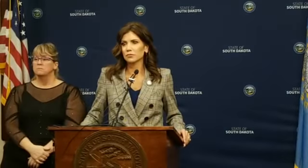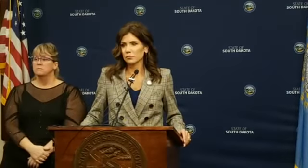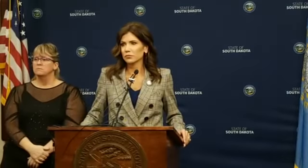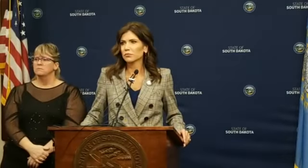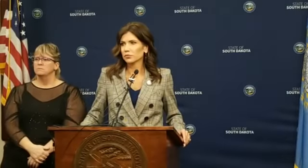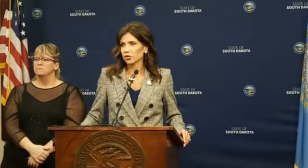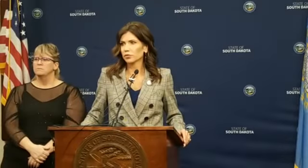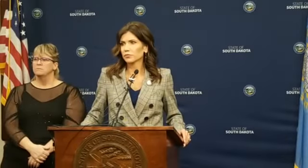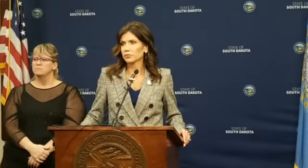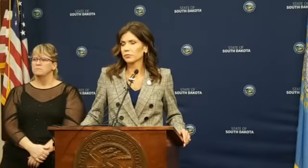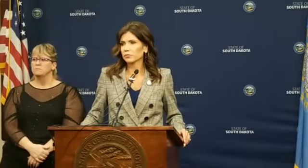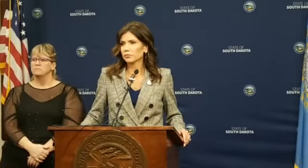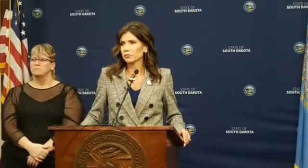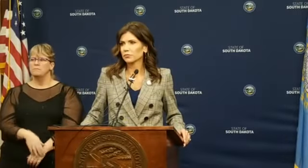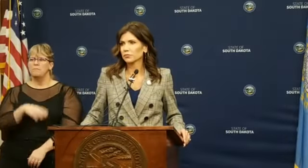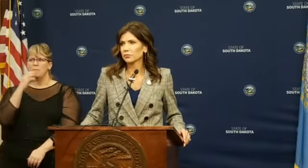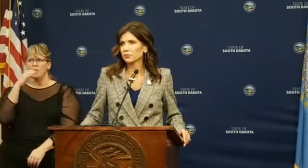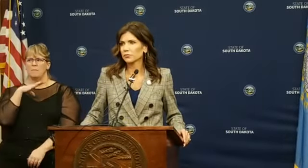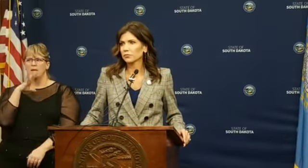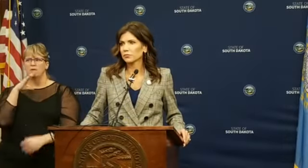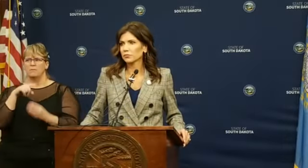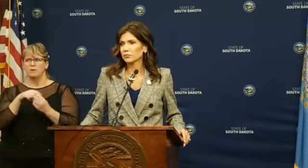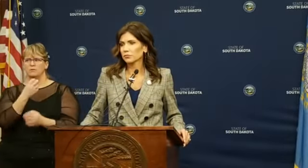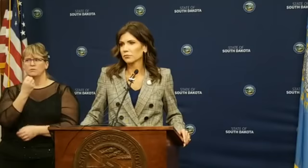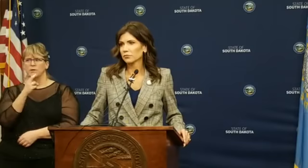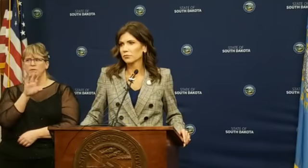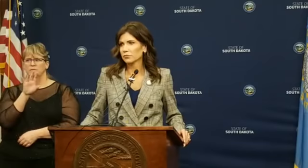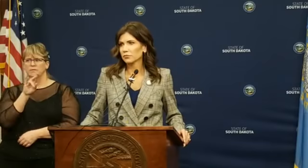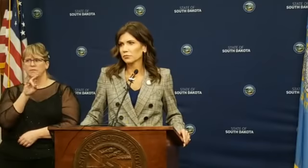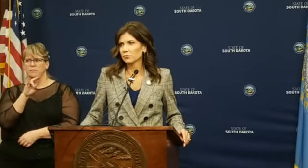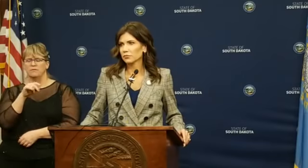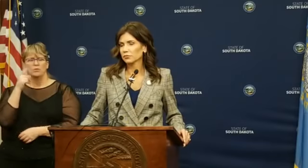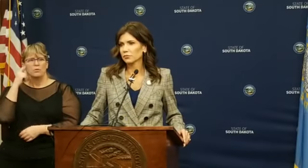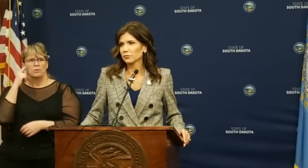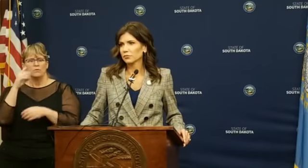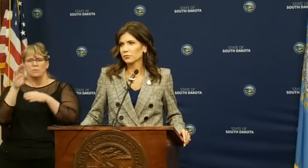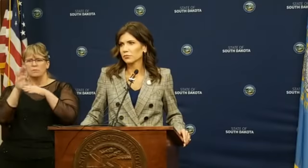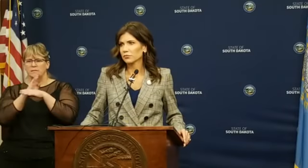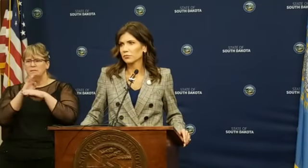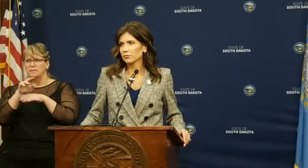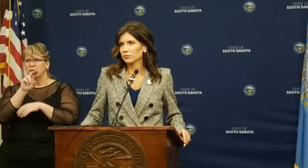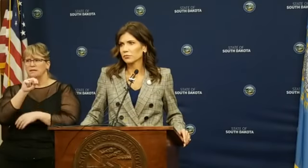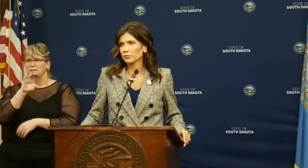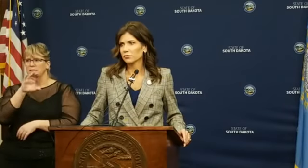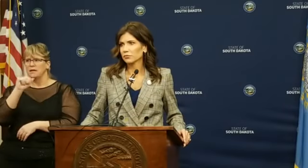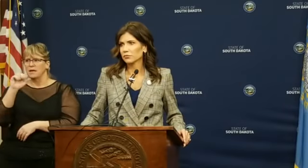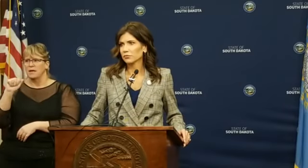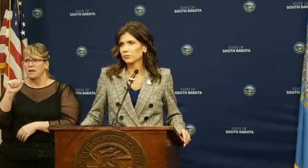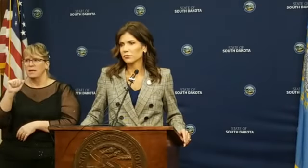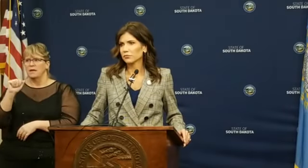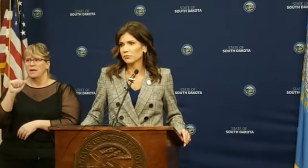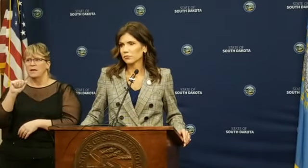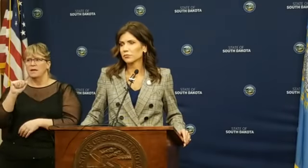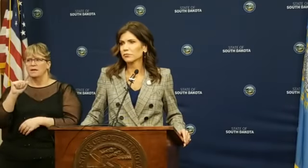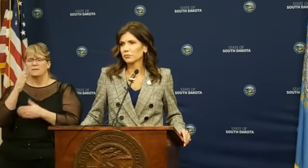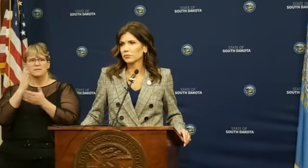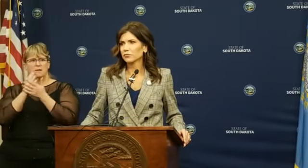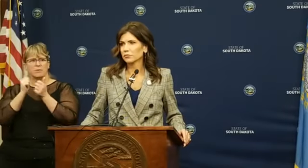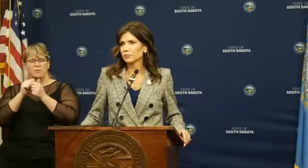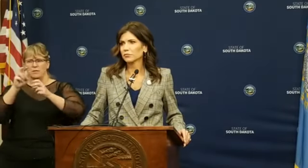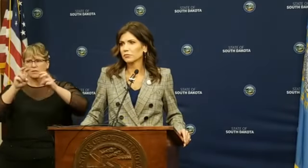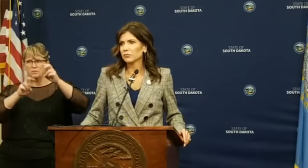Governor, one more question. Sure. Have you heard from any businesses or the NCAA at all or the Summit League about pulling out any kind of tournaments or